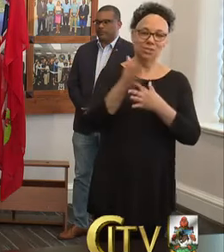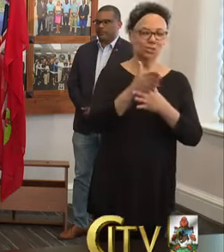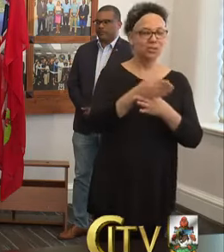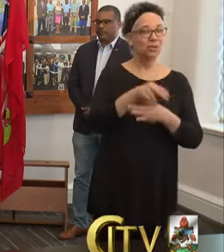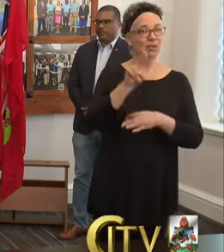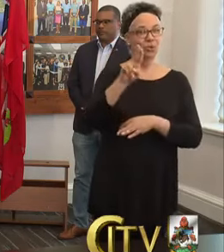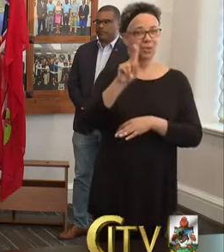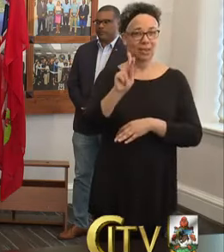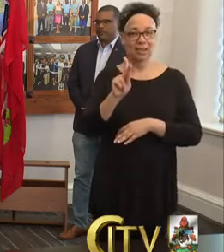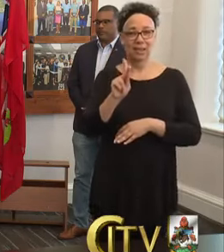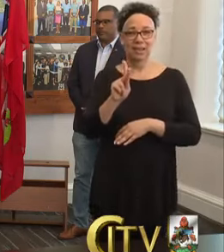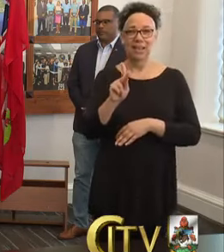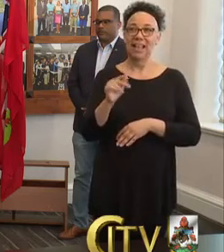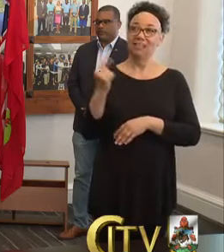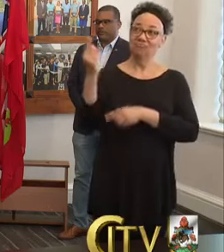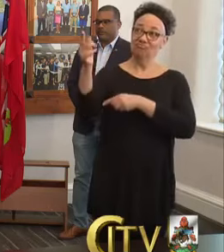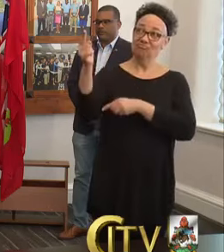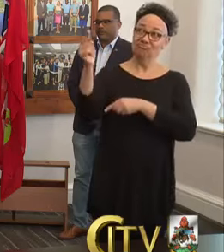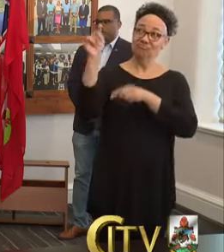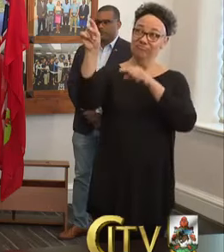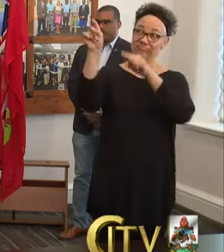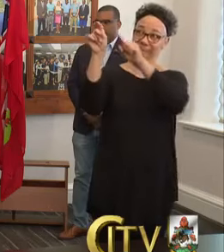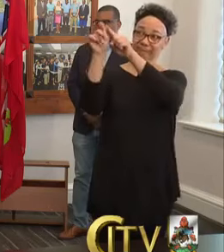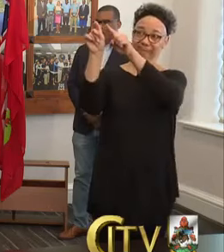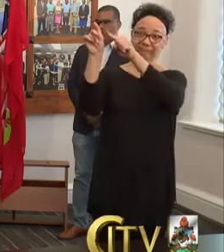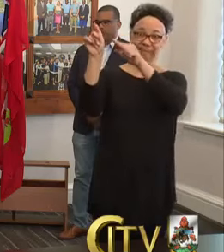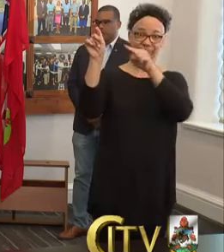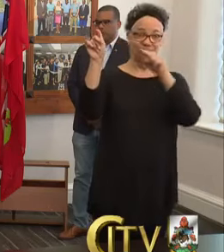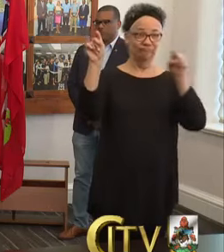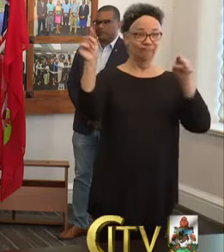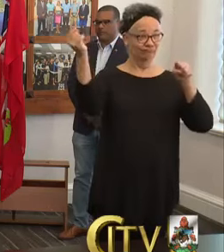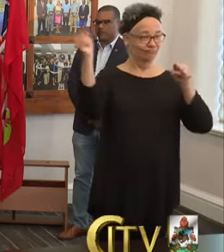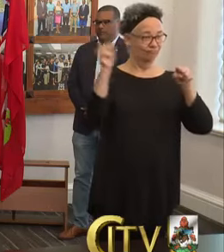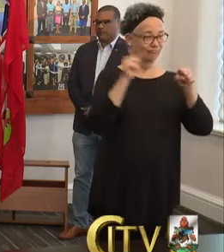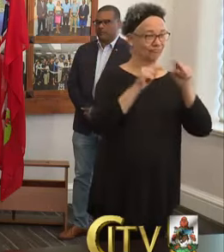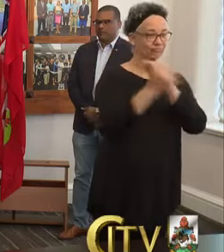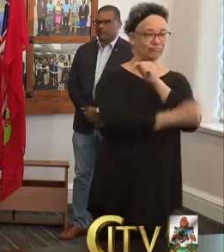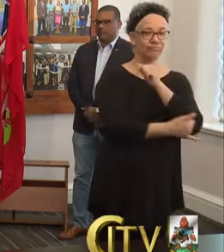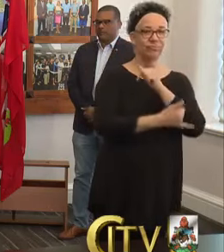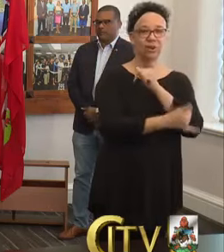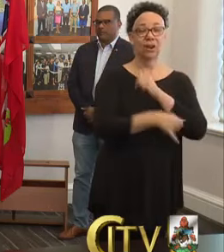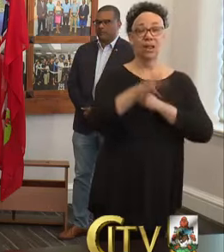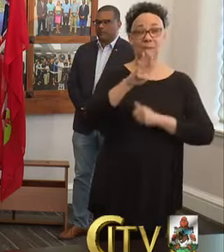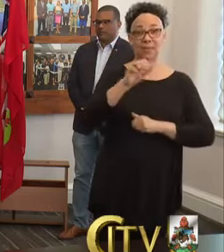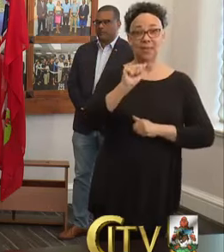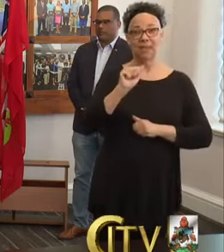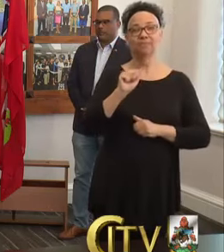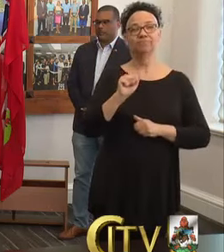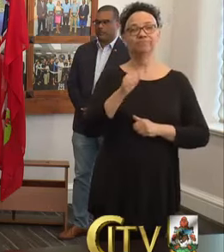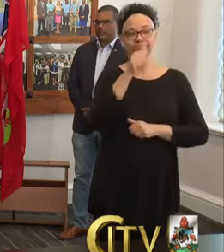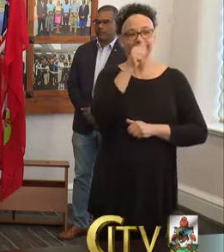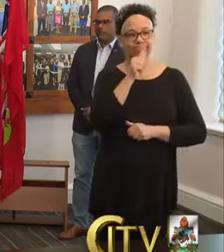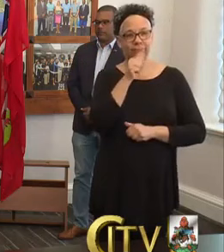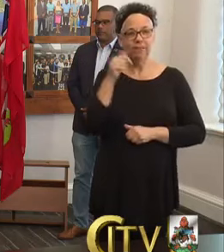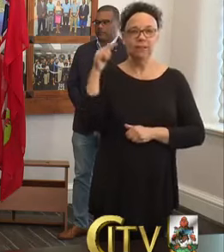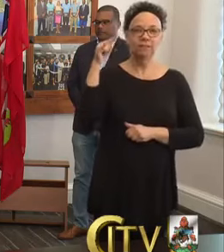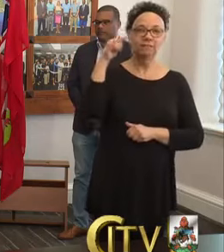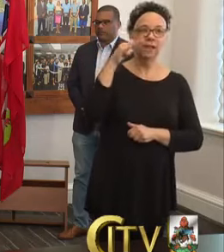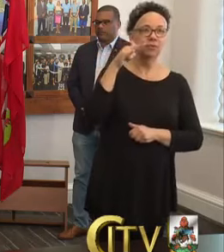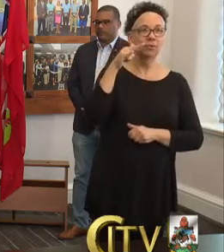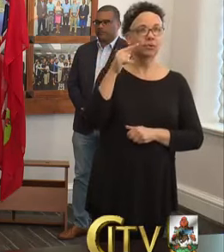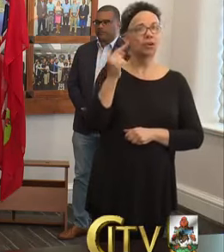and the Overseas Territories in this region. A British Airways charter flight will come from the